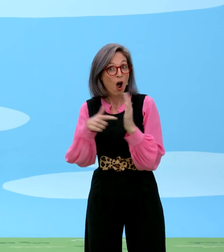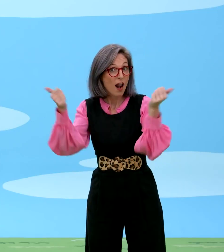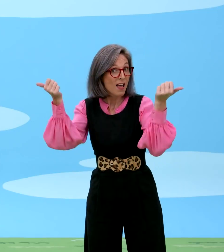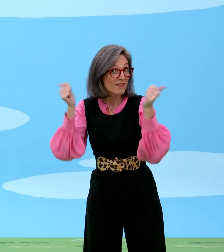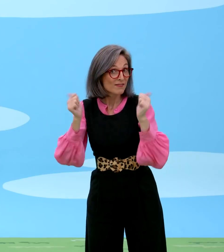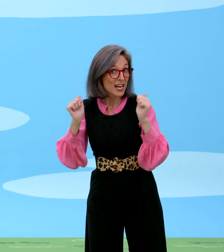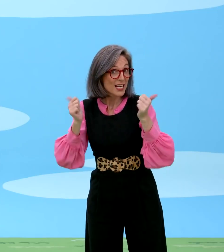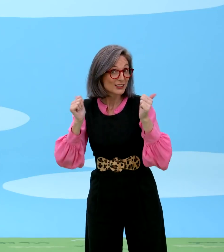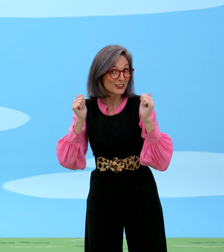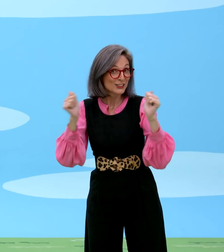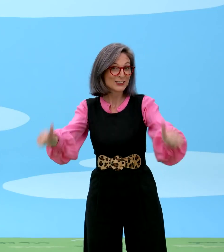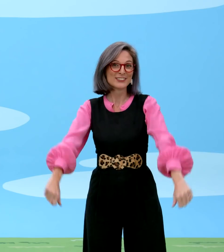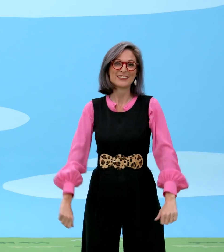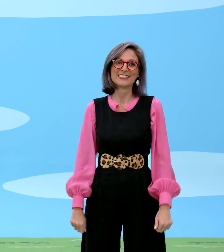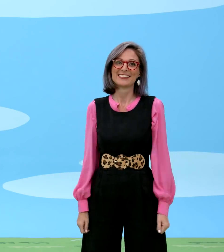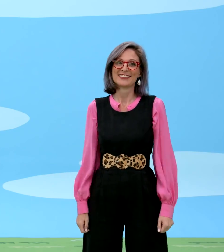And after you use the toilet